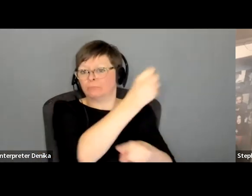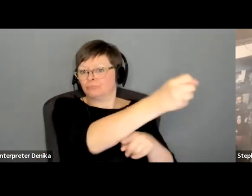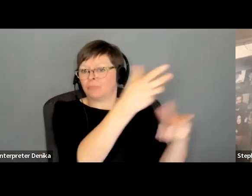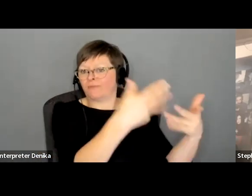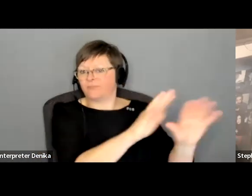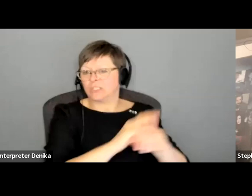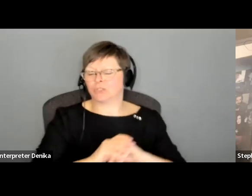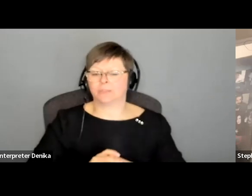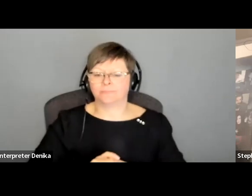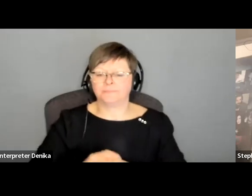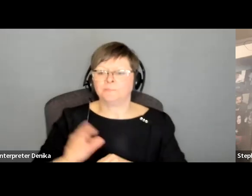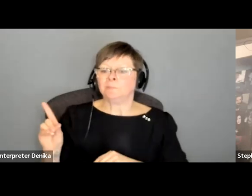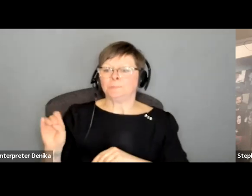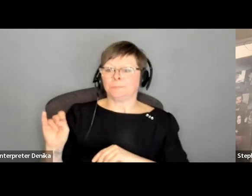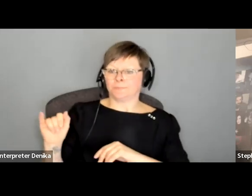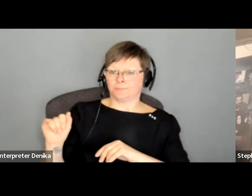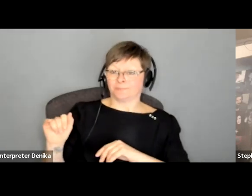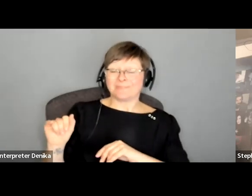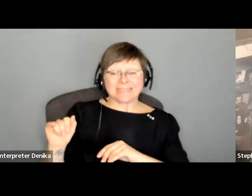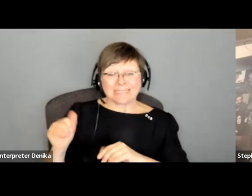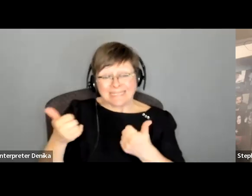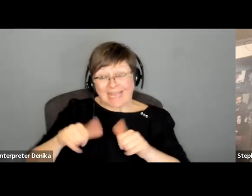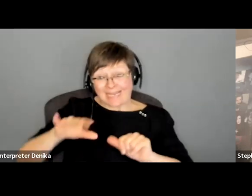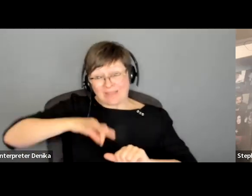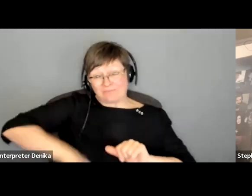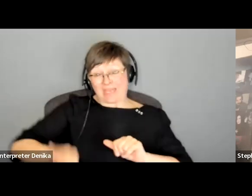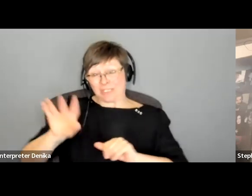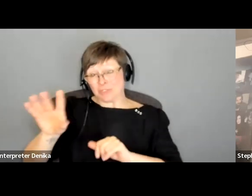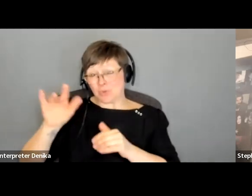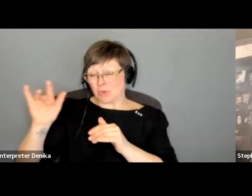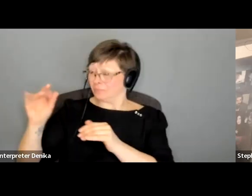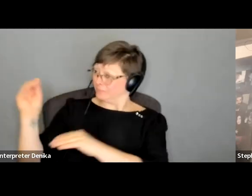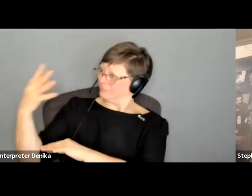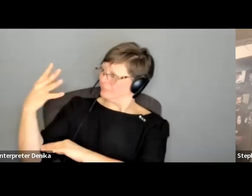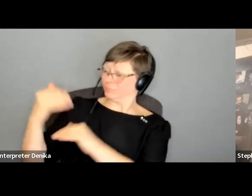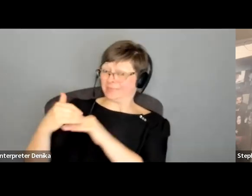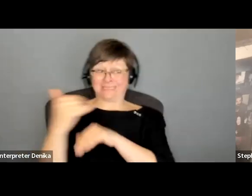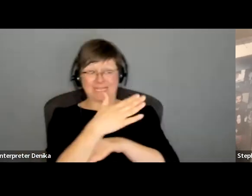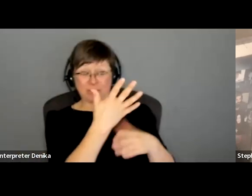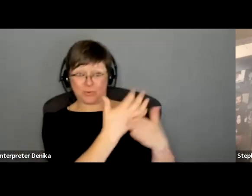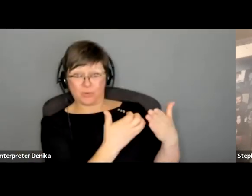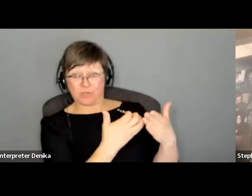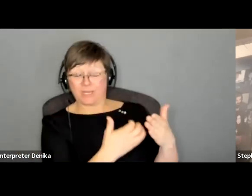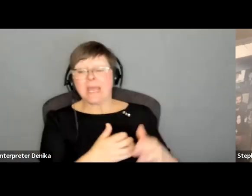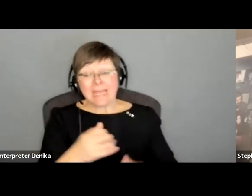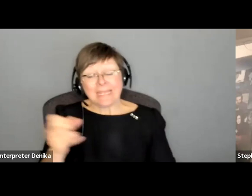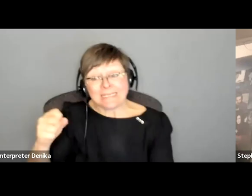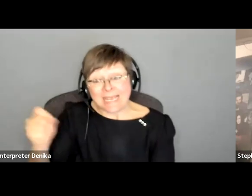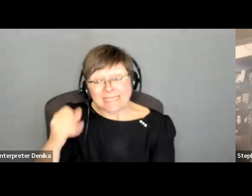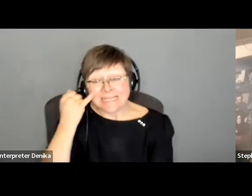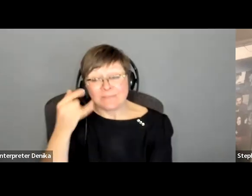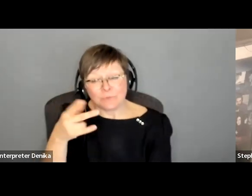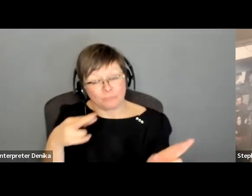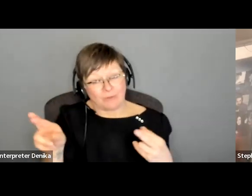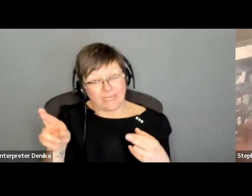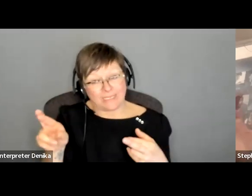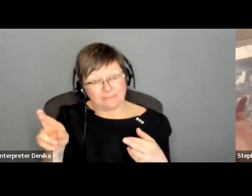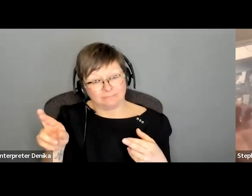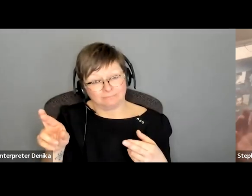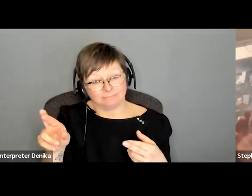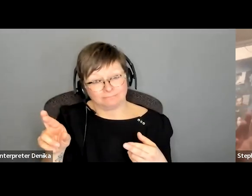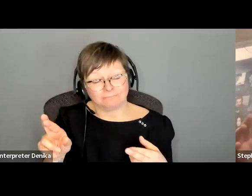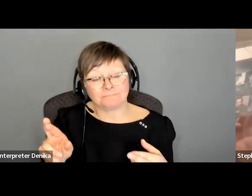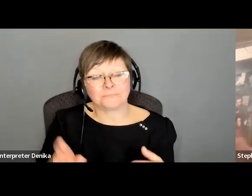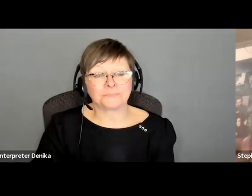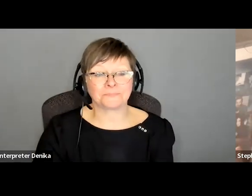is there any advantage to getting your tape in early oh sure but only if you're ready only if you're ready let's say like